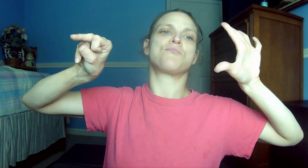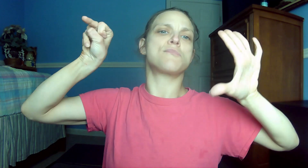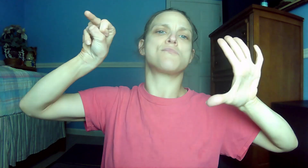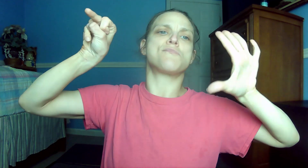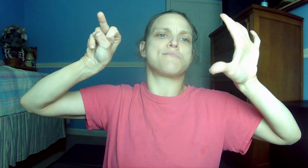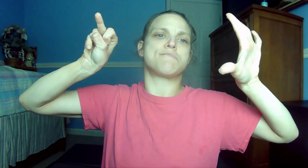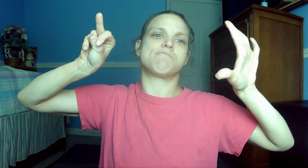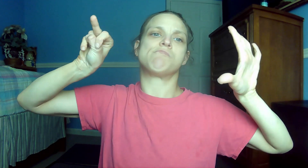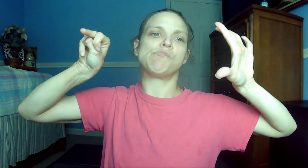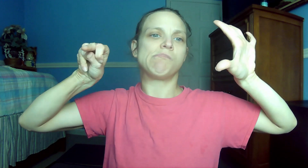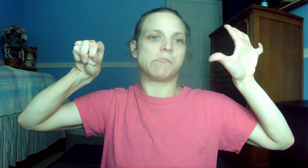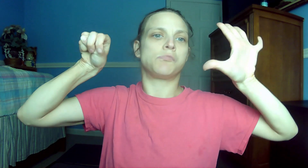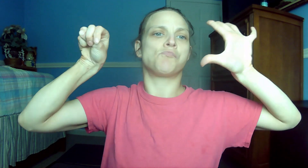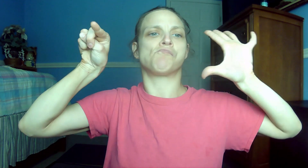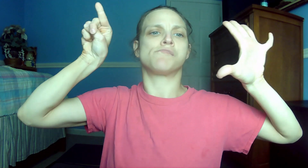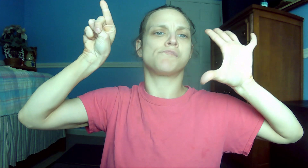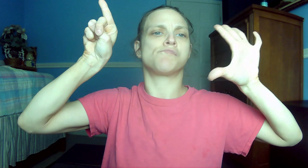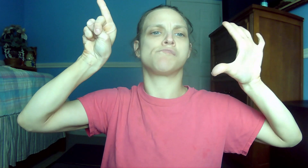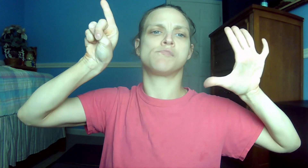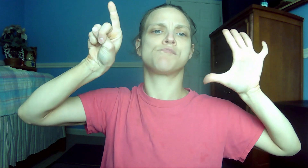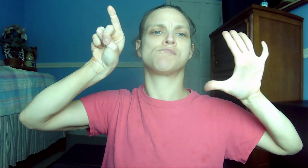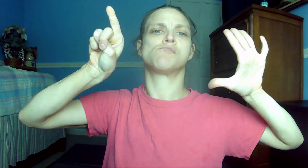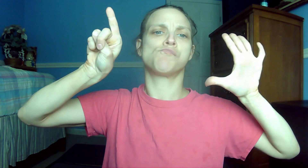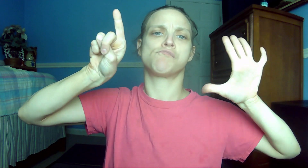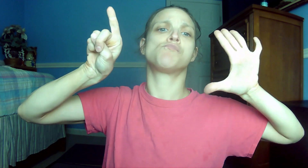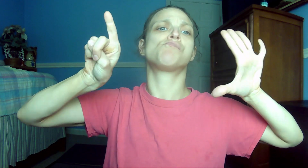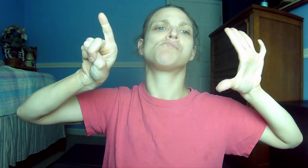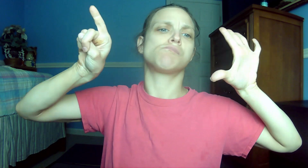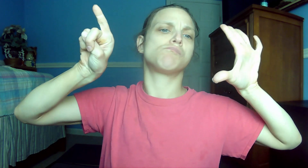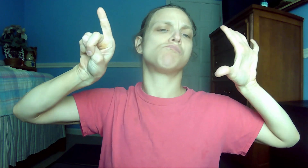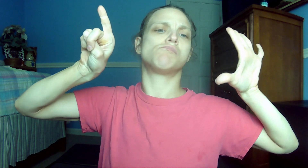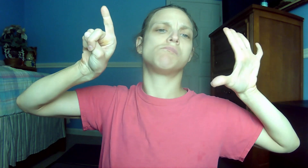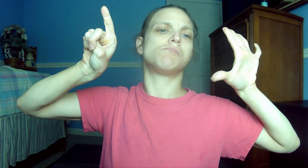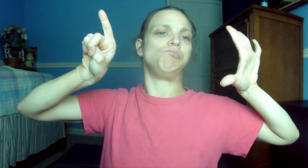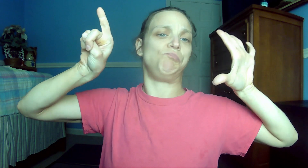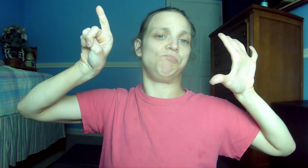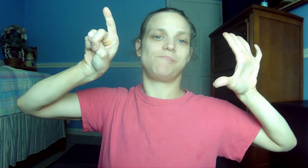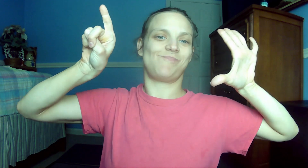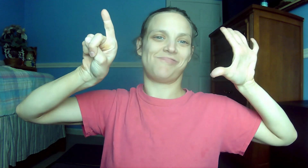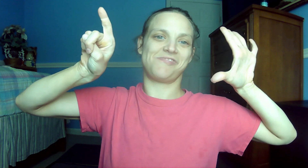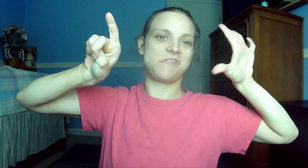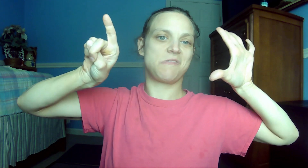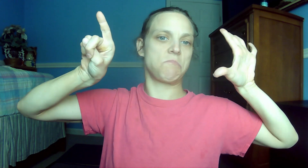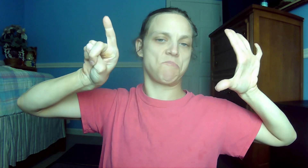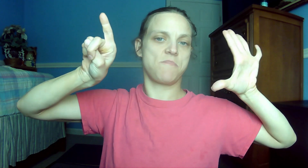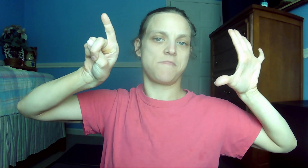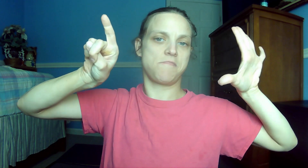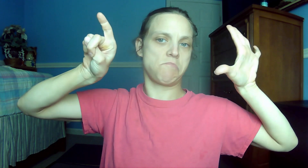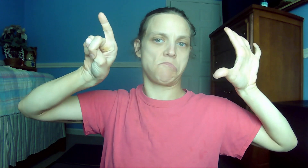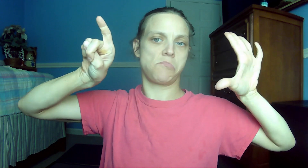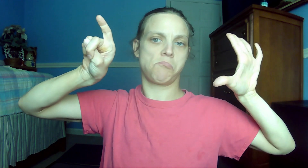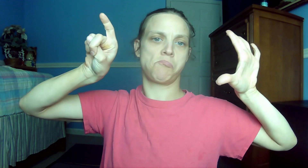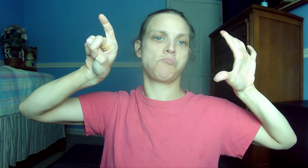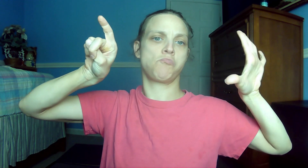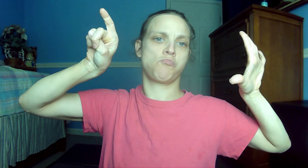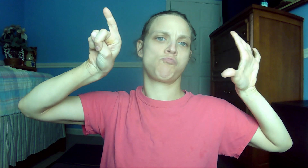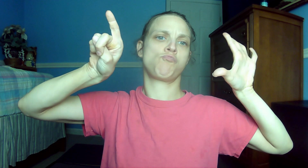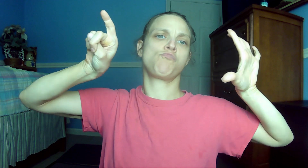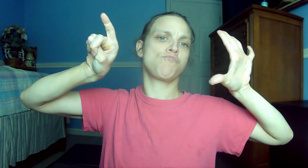16.13 But when he, the Spirit of truth, comes, he will guide you into all the truth. He will not